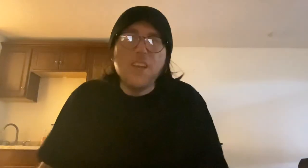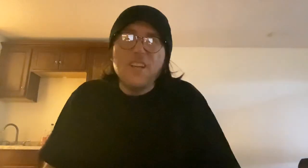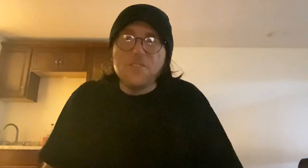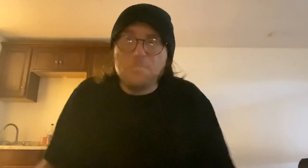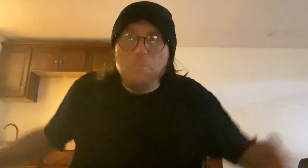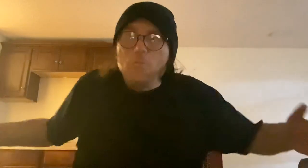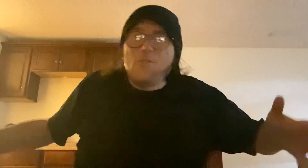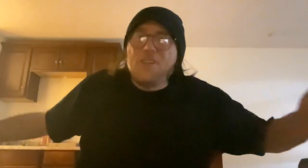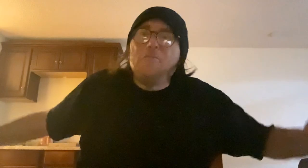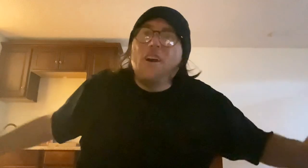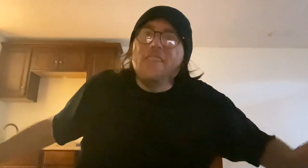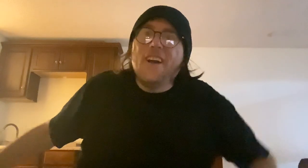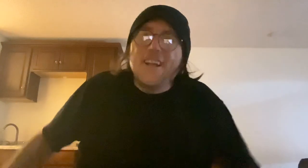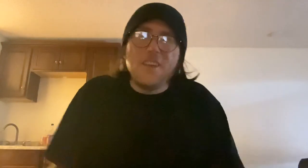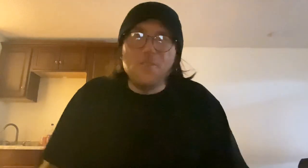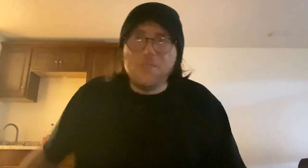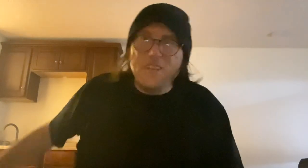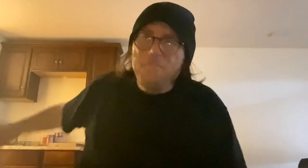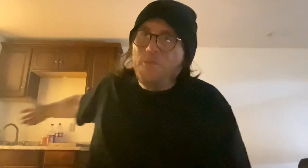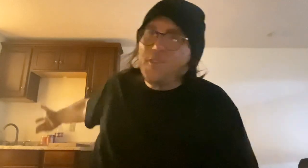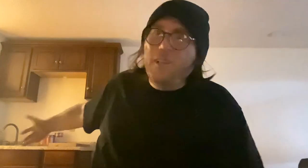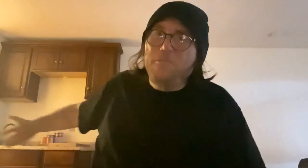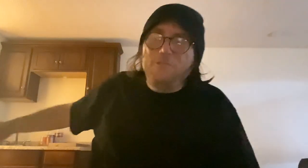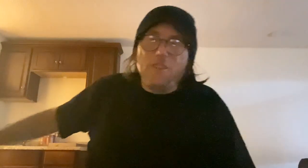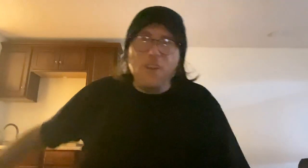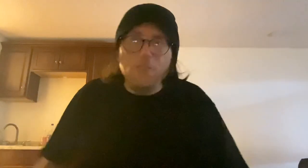Just post your stuff online, you know. Set up yourself, you know,